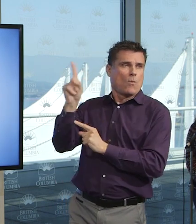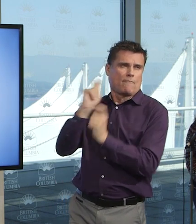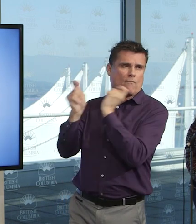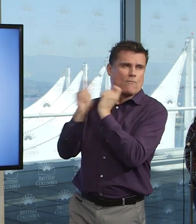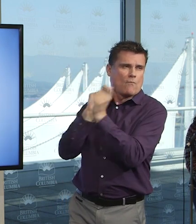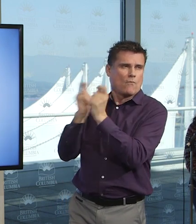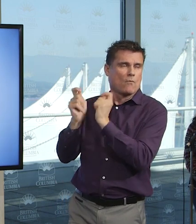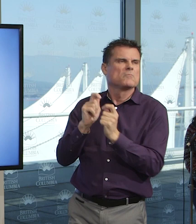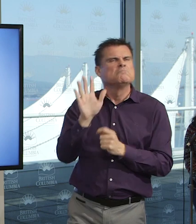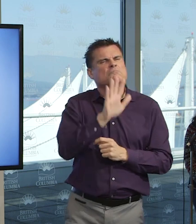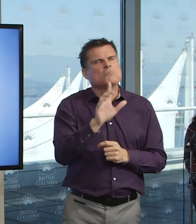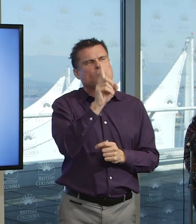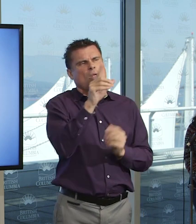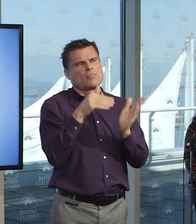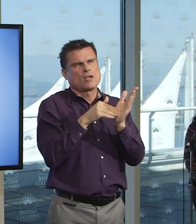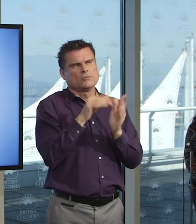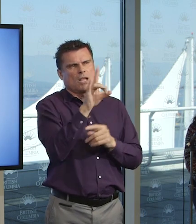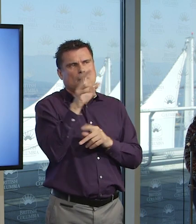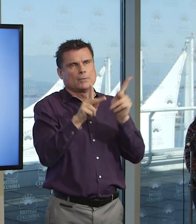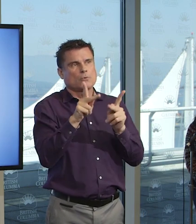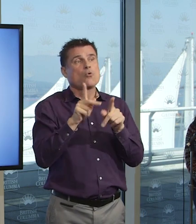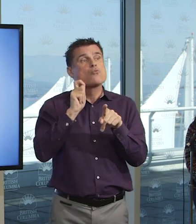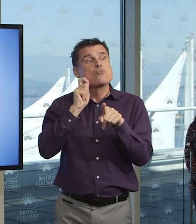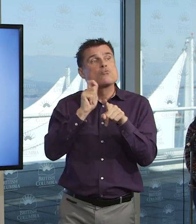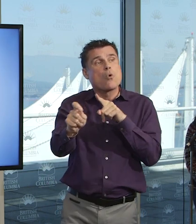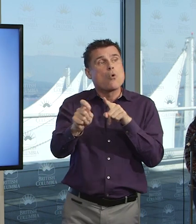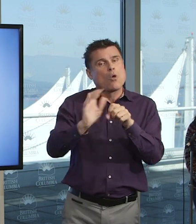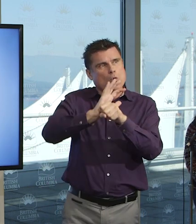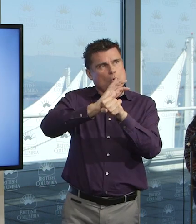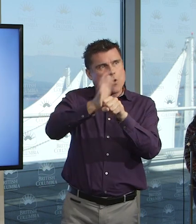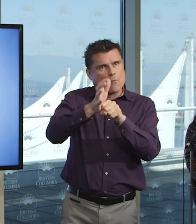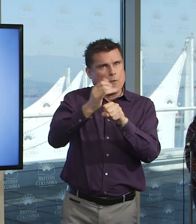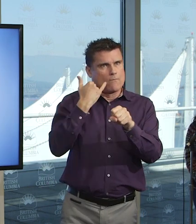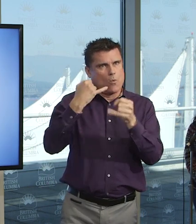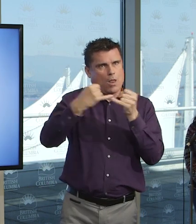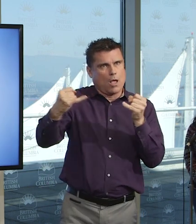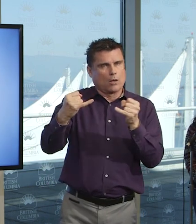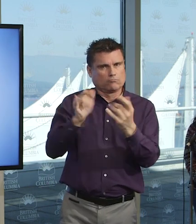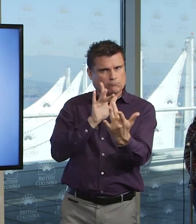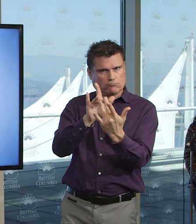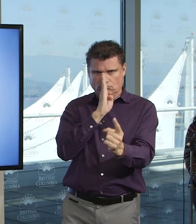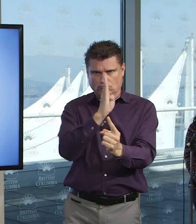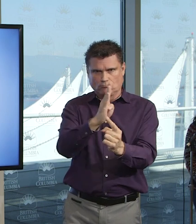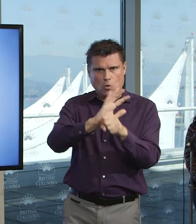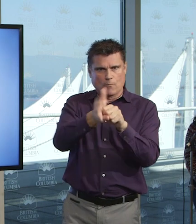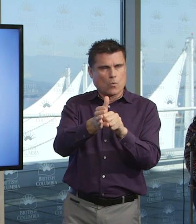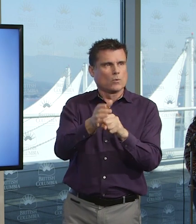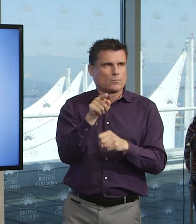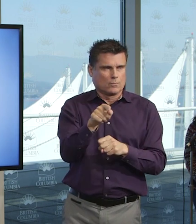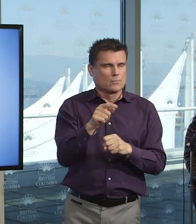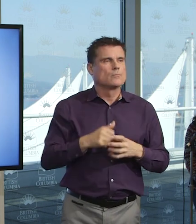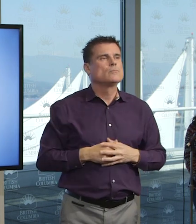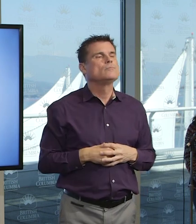the COVID-19 line. I wanted to note the news release from Vancouver Coastal Health about all of the measures and additional